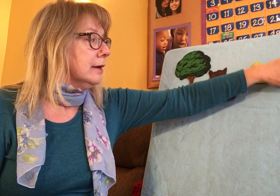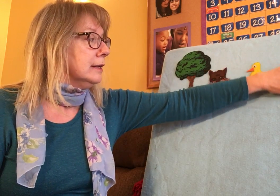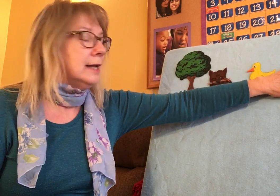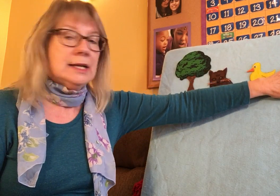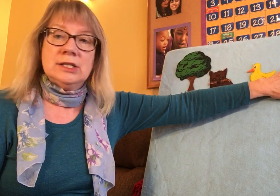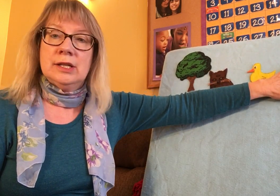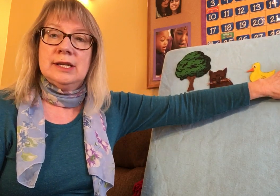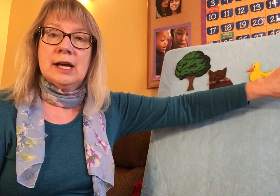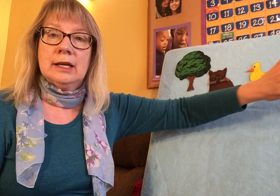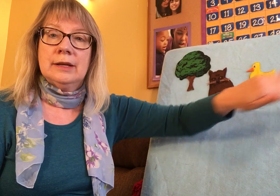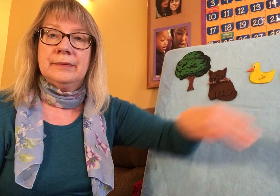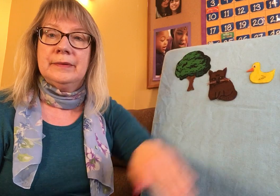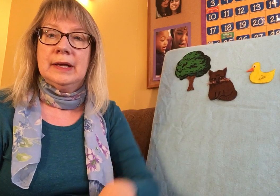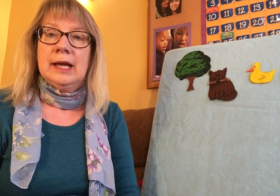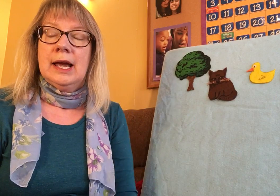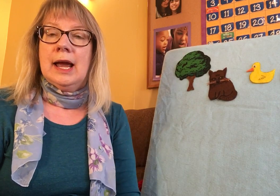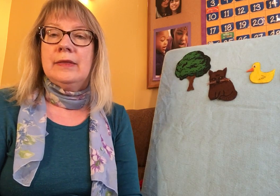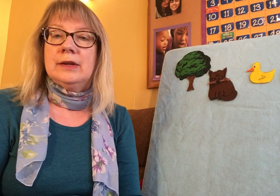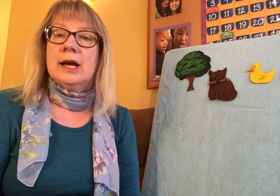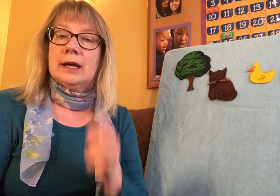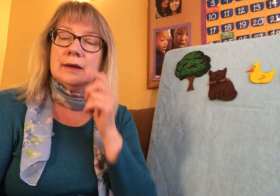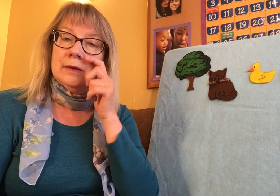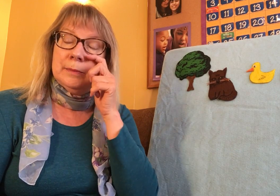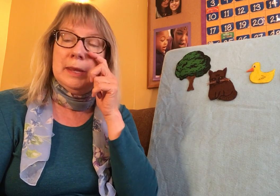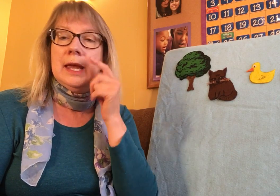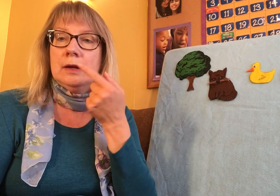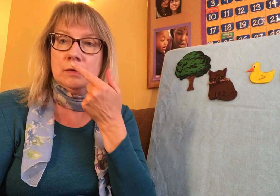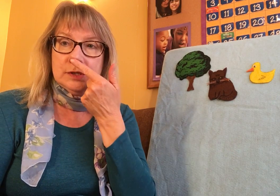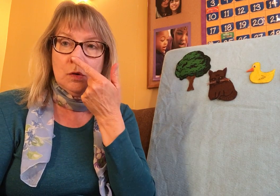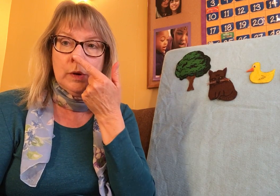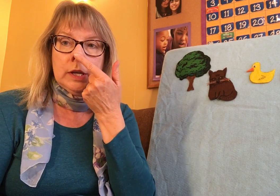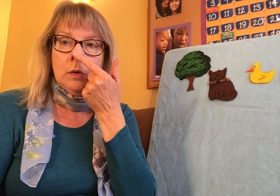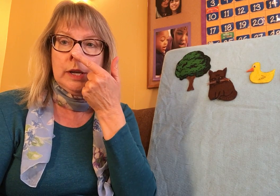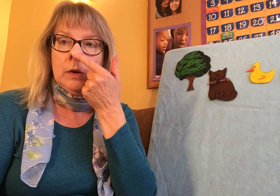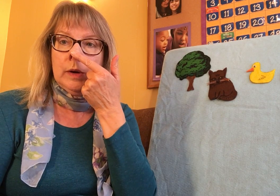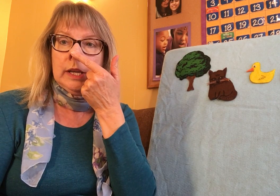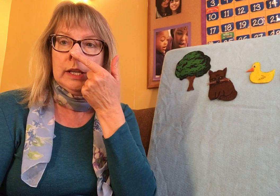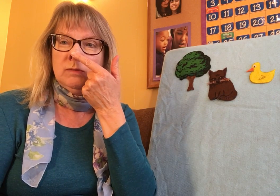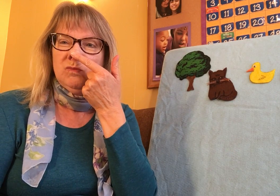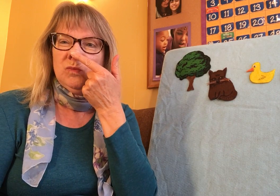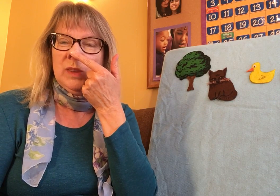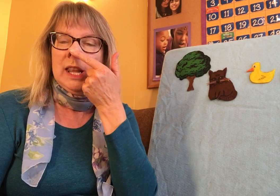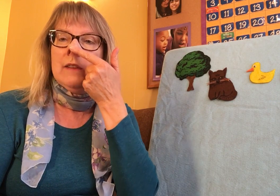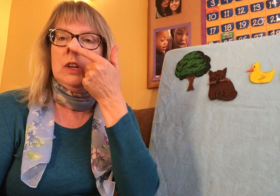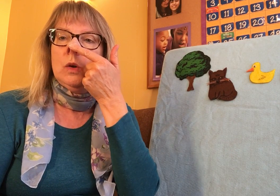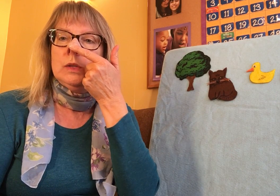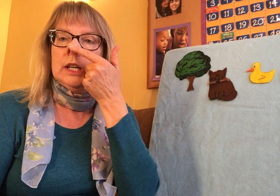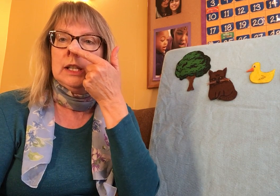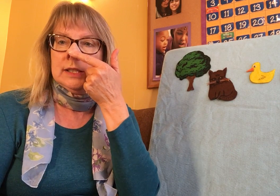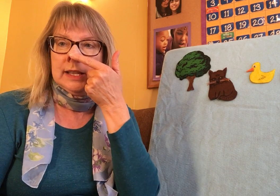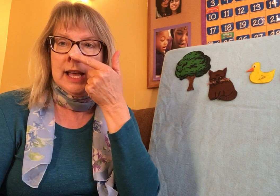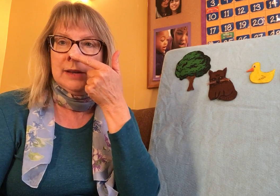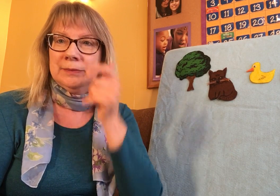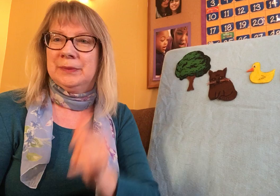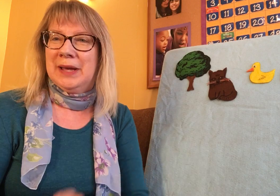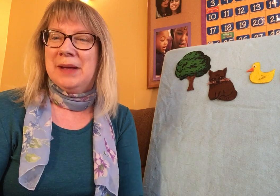next to the duck. And the duck or the pig goes oink, oink, oink. And they have a nose. looks like that. Okay?